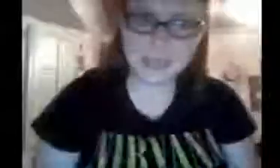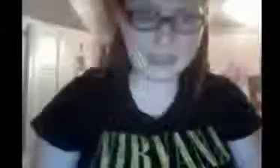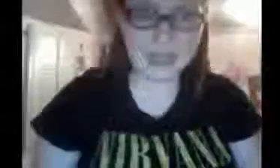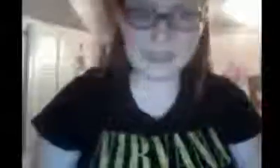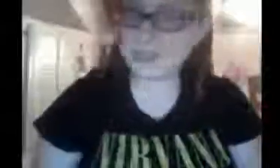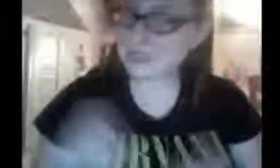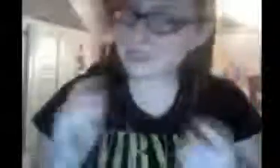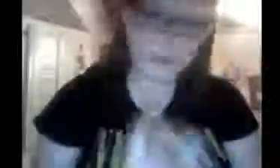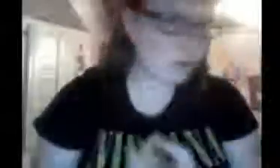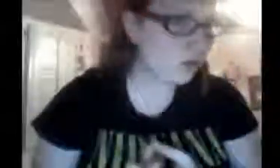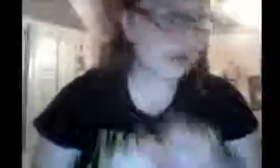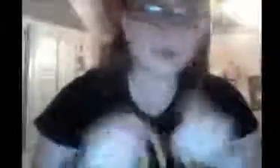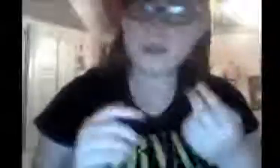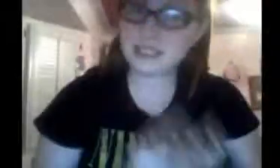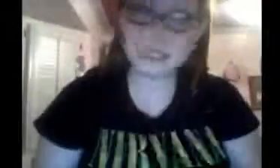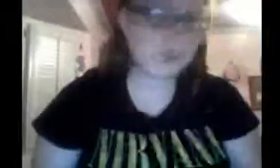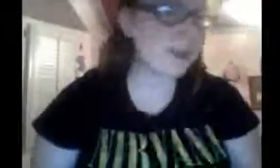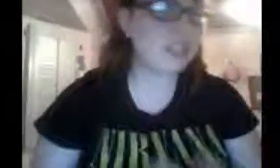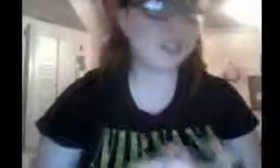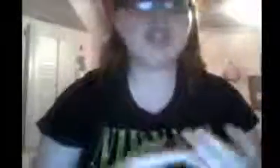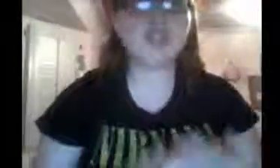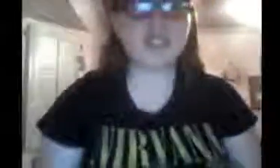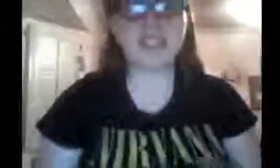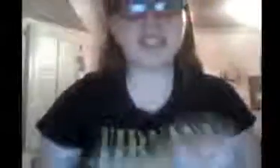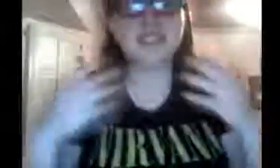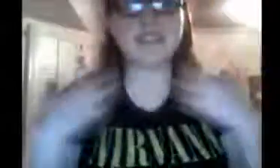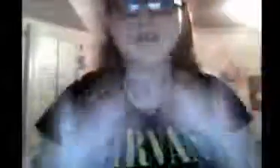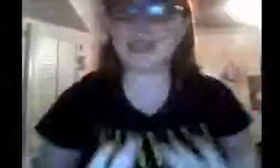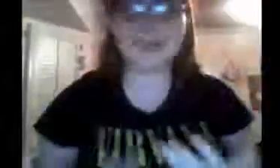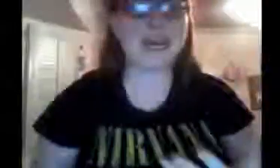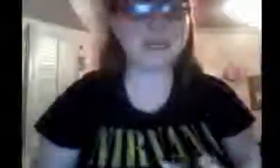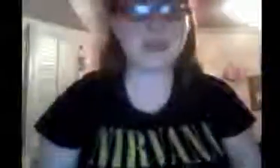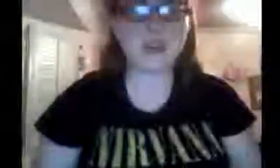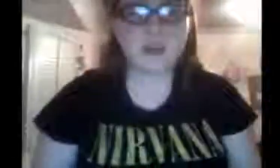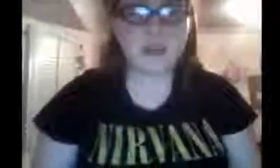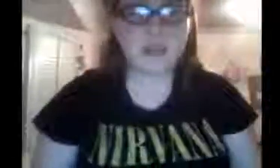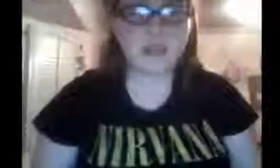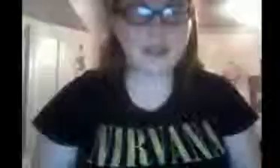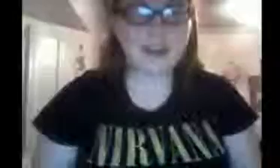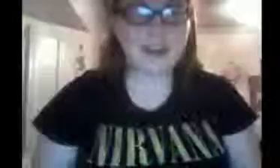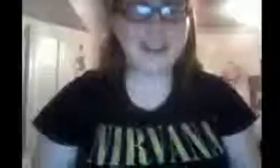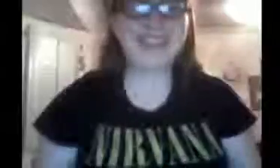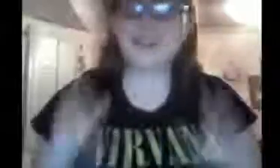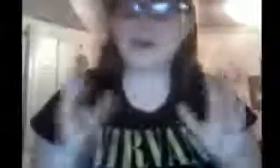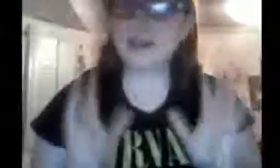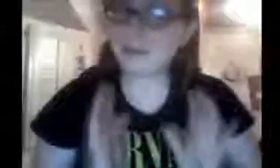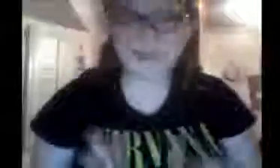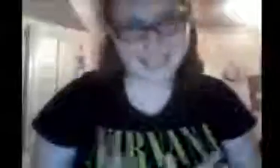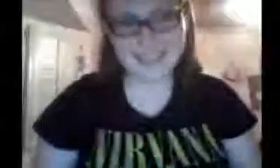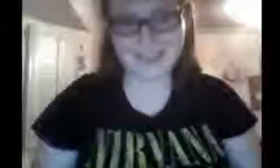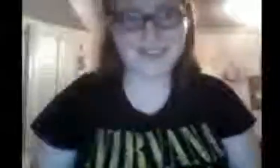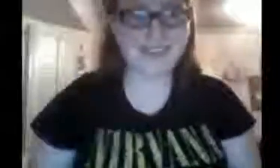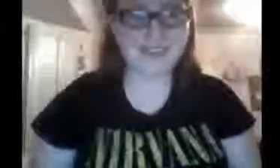like that, sequel, continuation, another series, something like that. But I just want them to be back together. Like